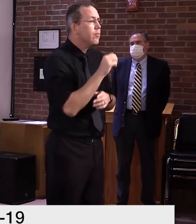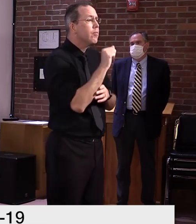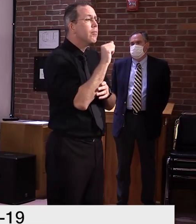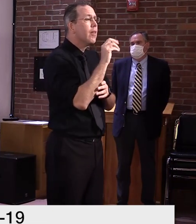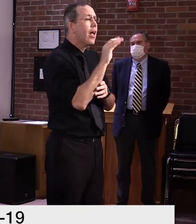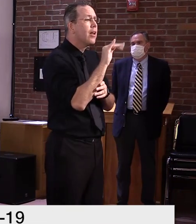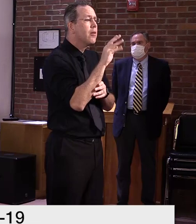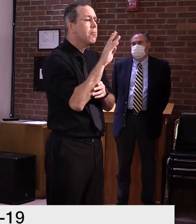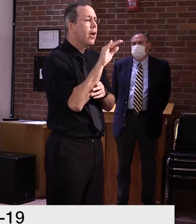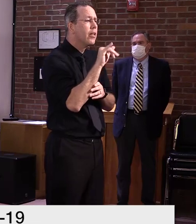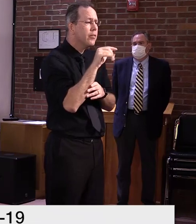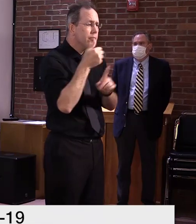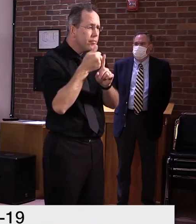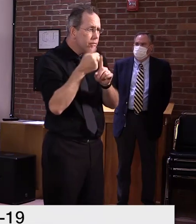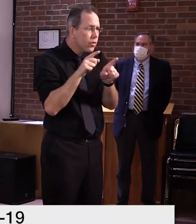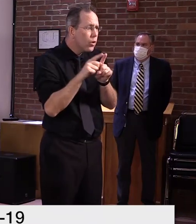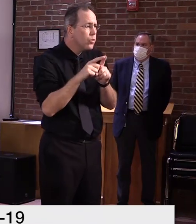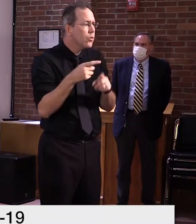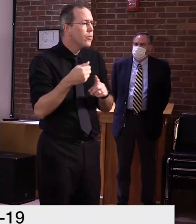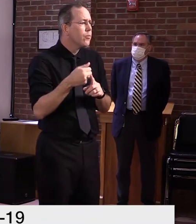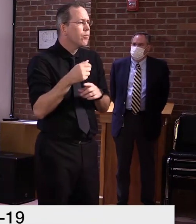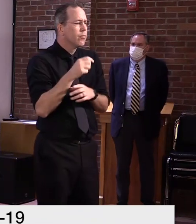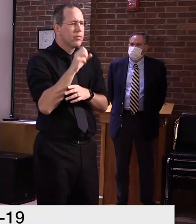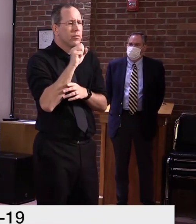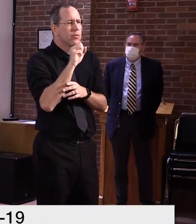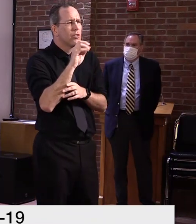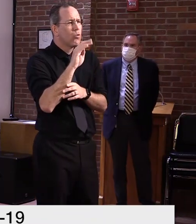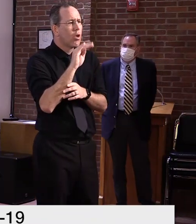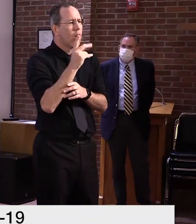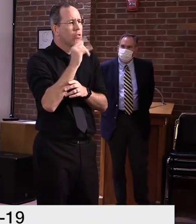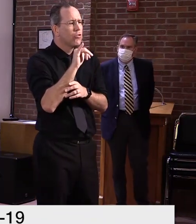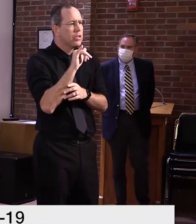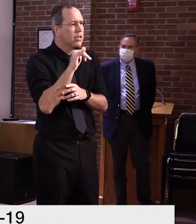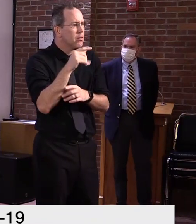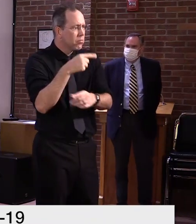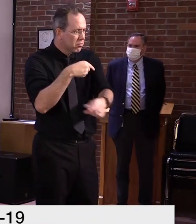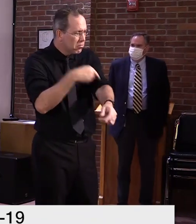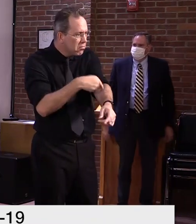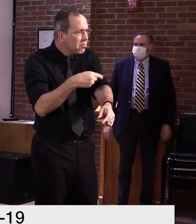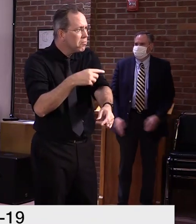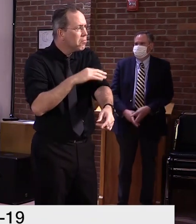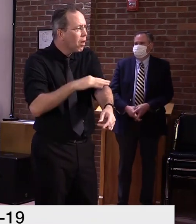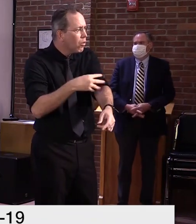a nasal or throat swab. And I'm getting the thumbs up, so we'll leave it there.